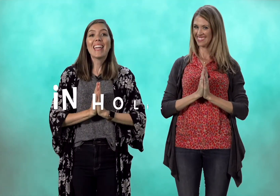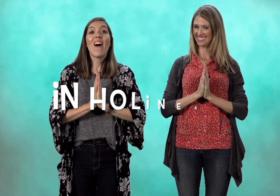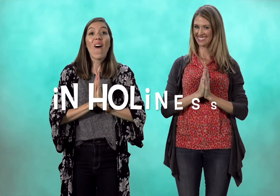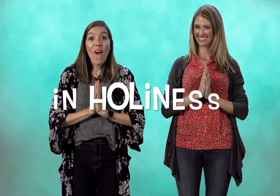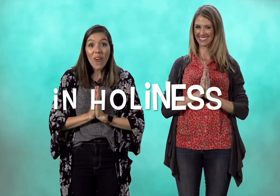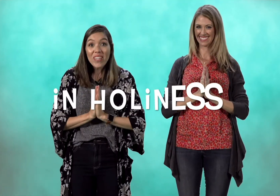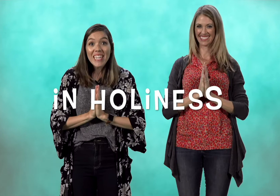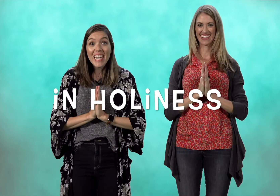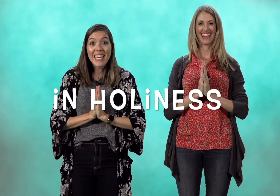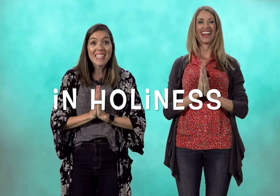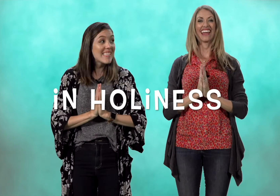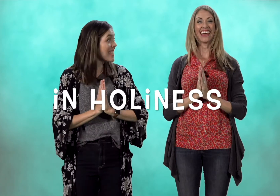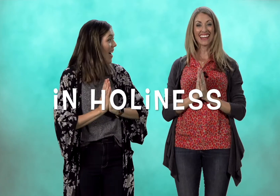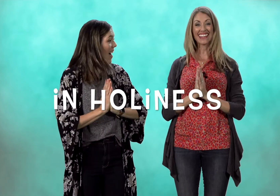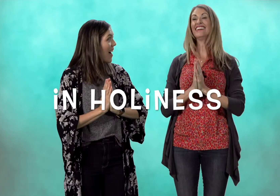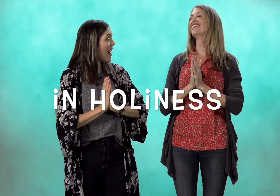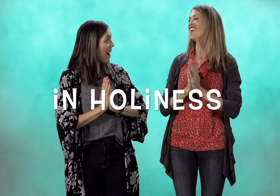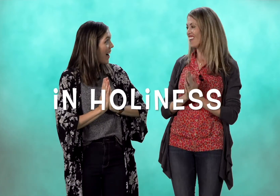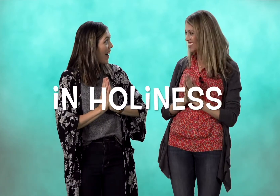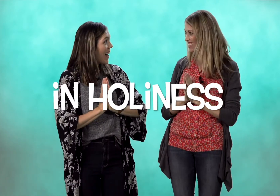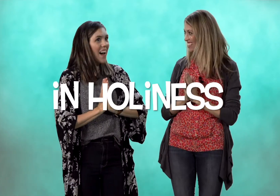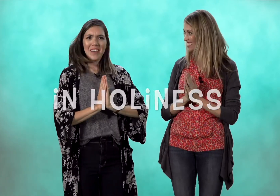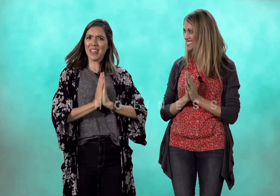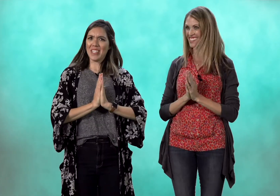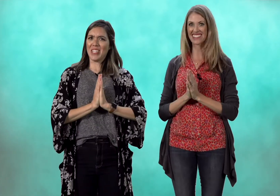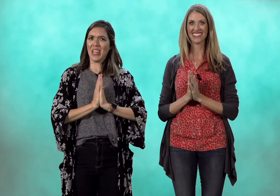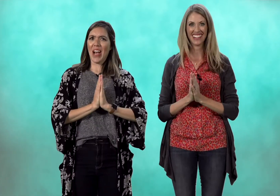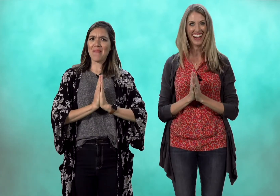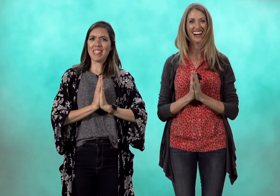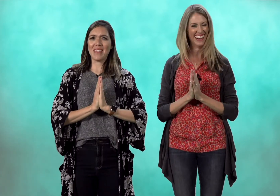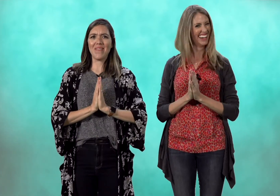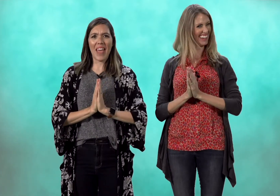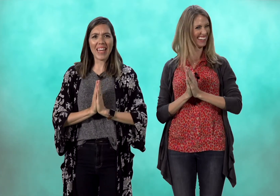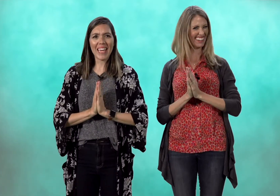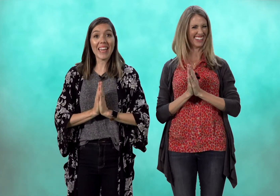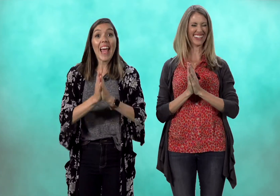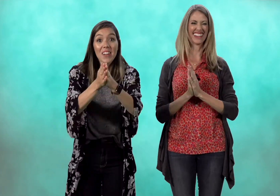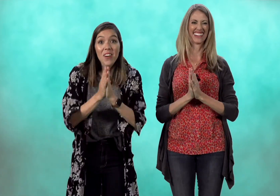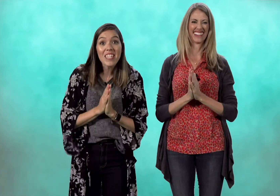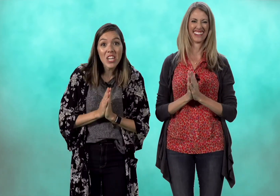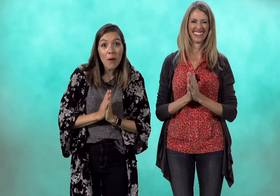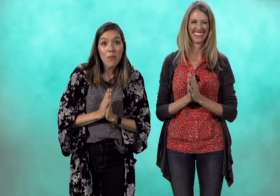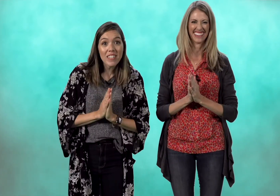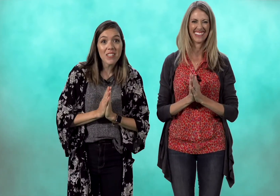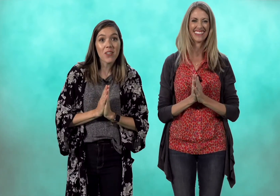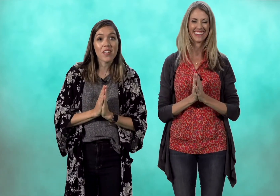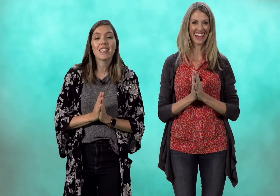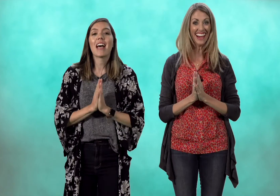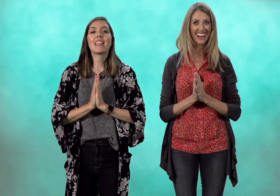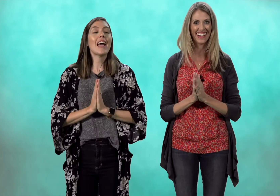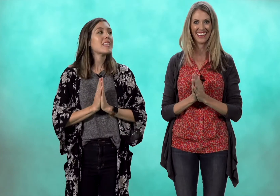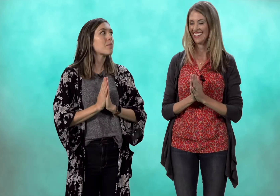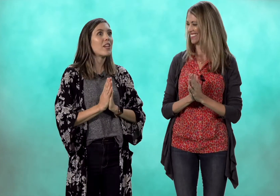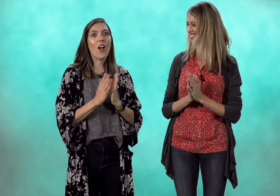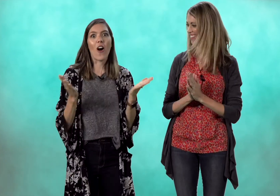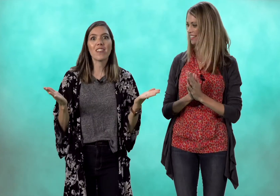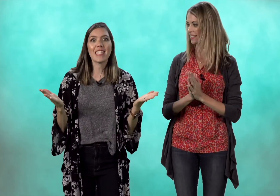holiness in holiness good job miss megan and great job preschoolers yeah let's put it all together